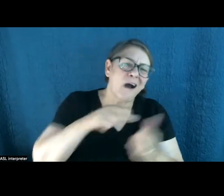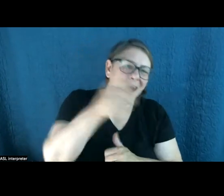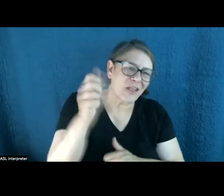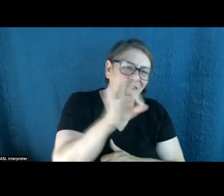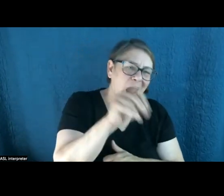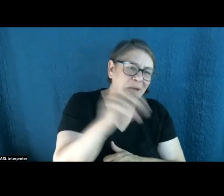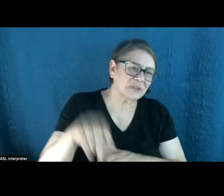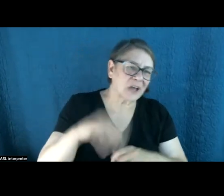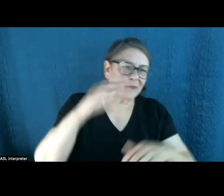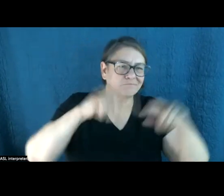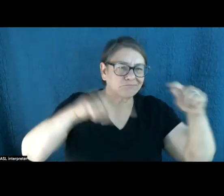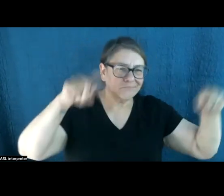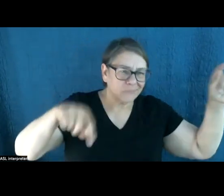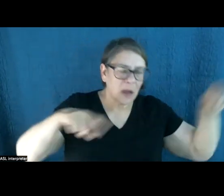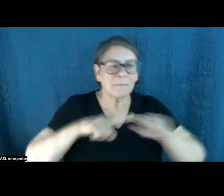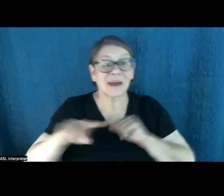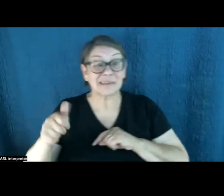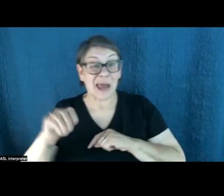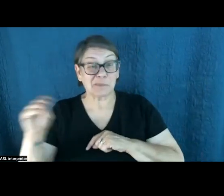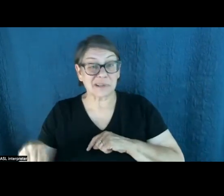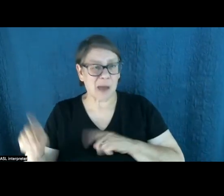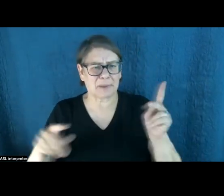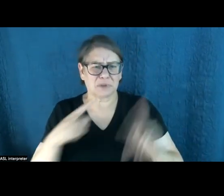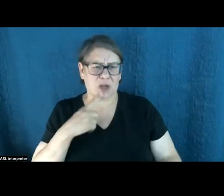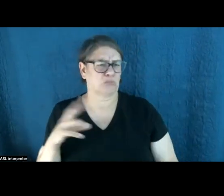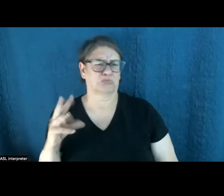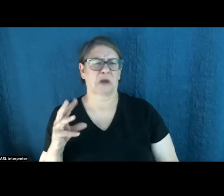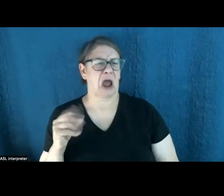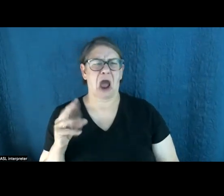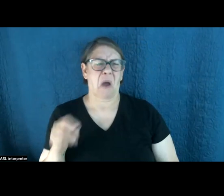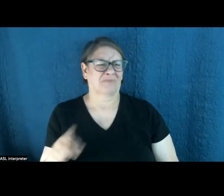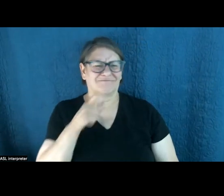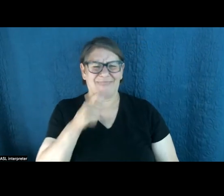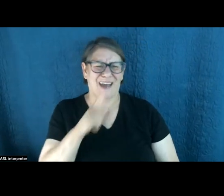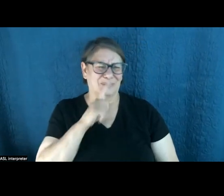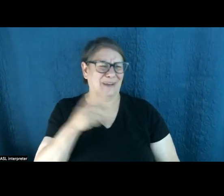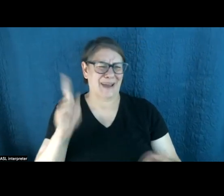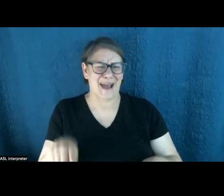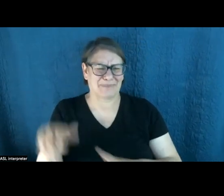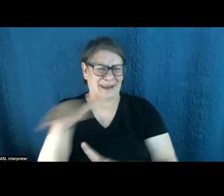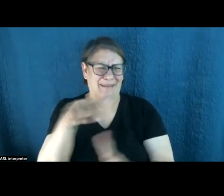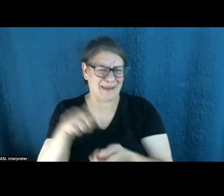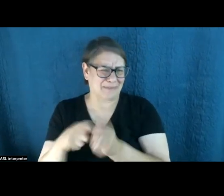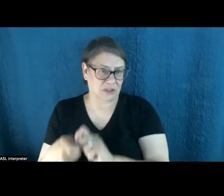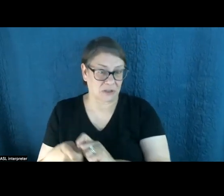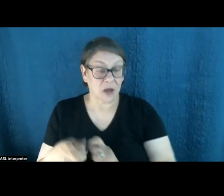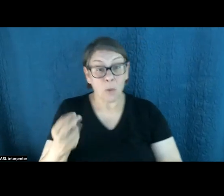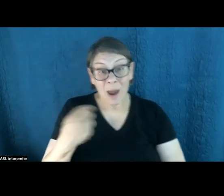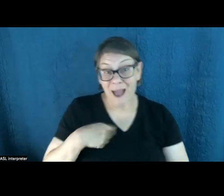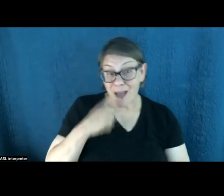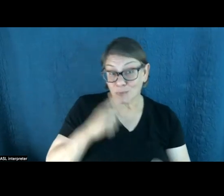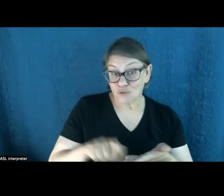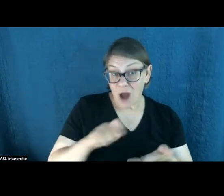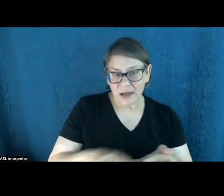but really only about a 10th of people would say, no, climate change isn't real. This is a hoax or it's not happening at all. And when I'm doing my journalism, I am not